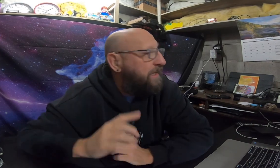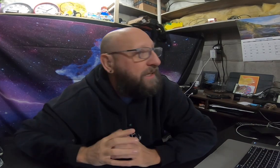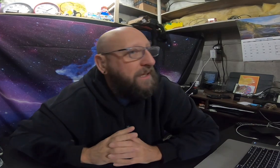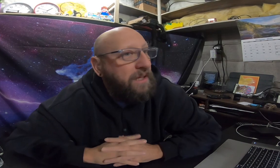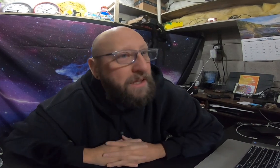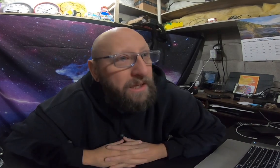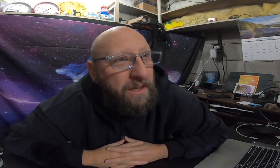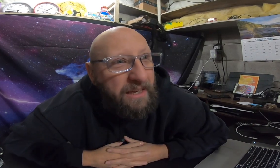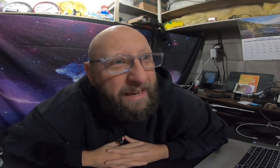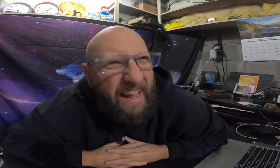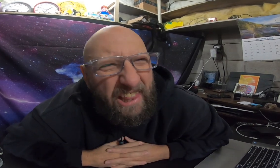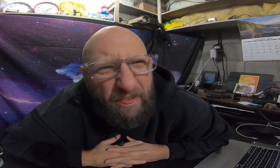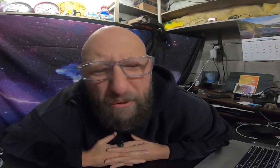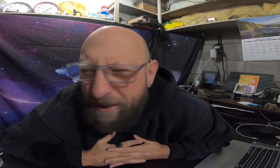93 days vlogging